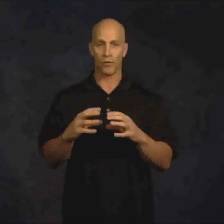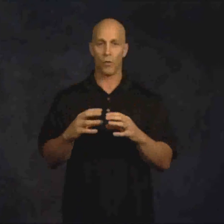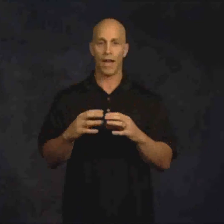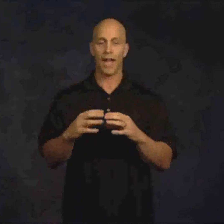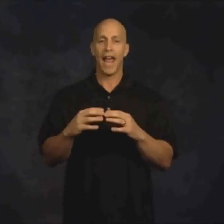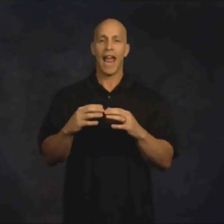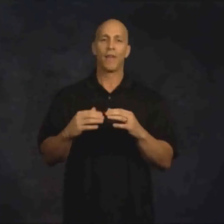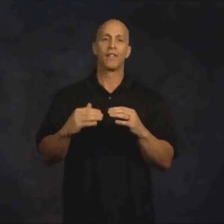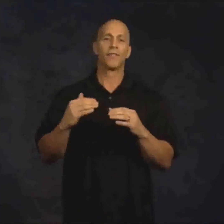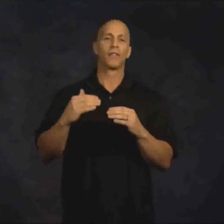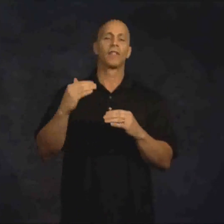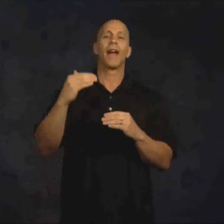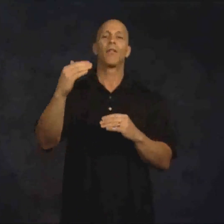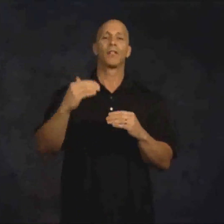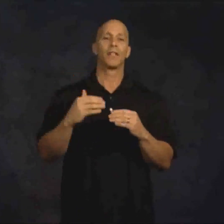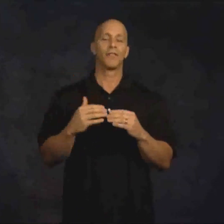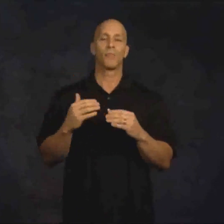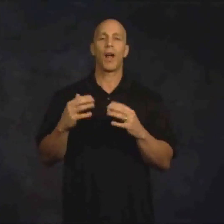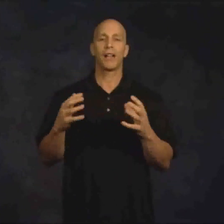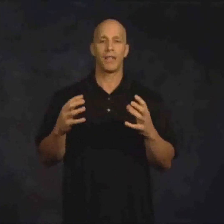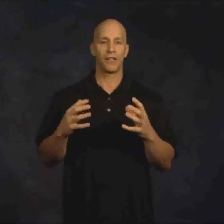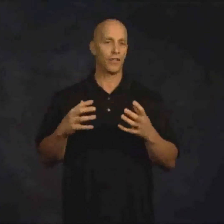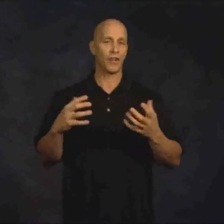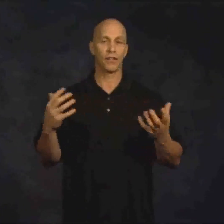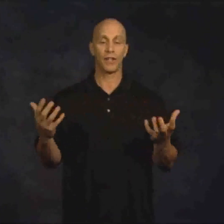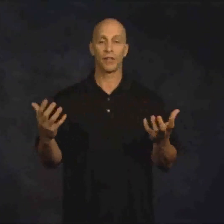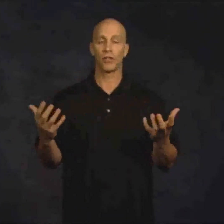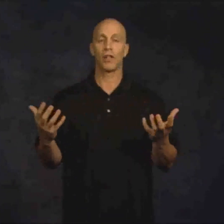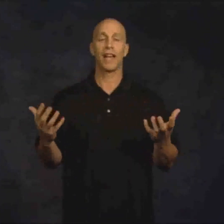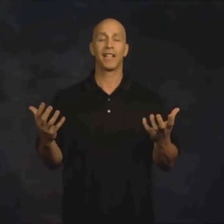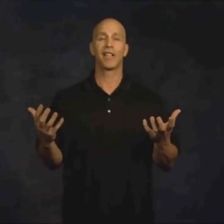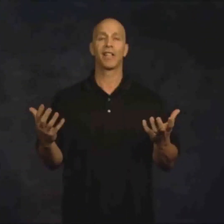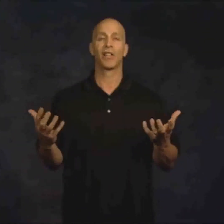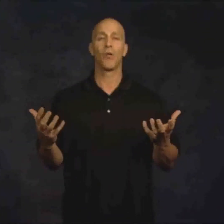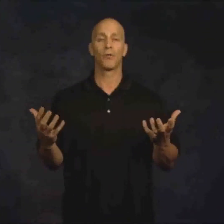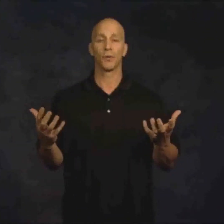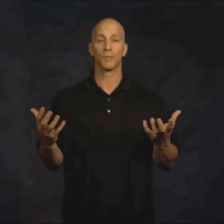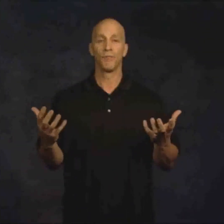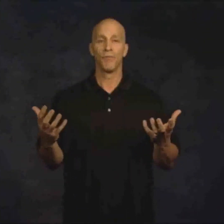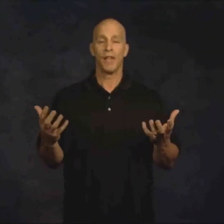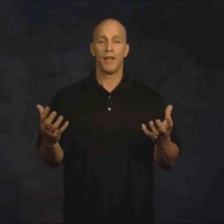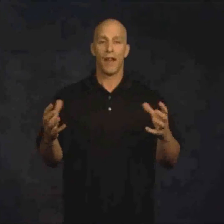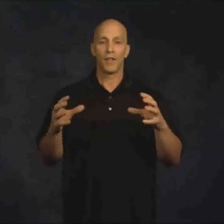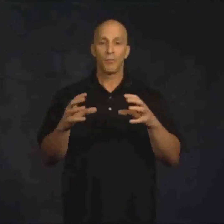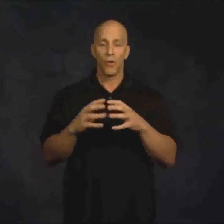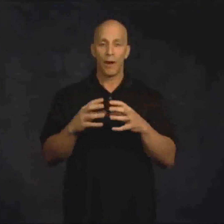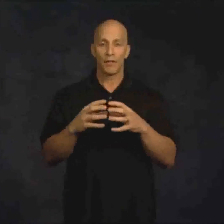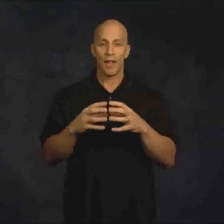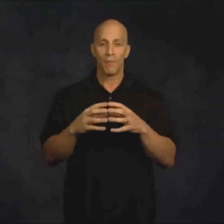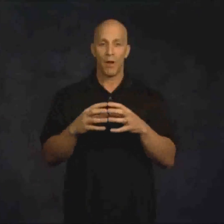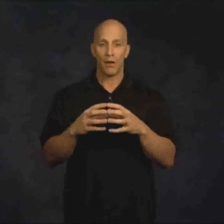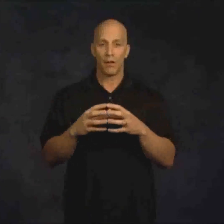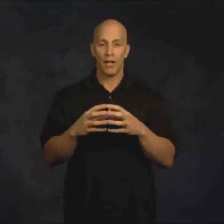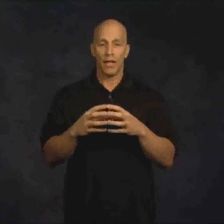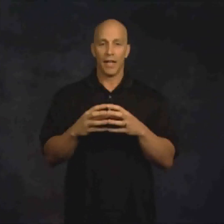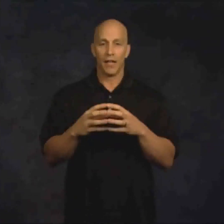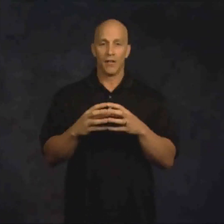way, and the different levels and the different processes that the client is going to go through. Now this program design model is